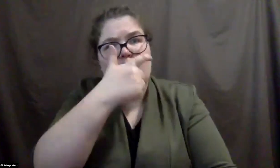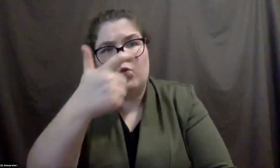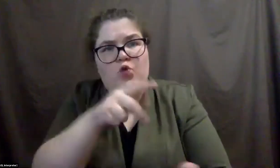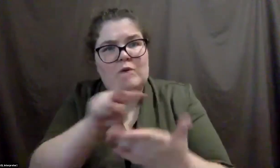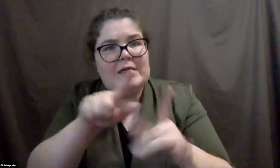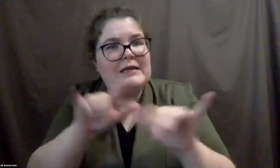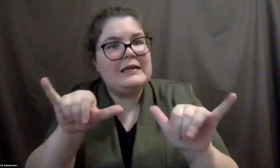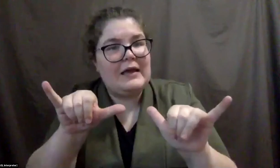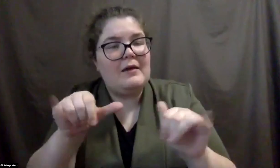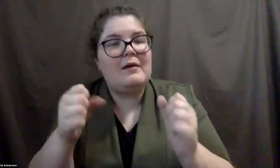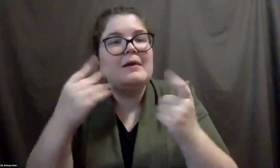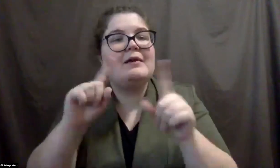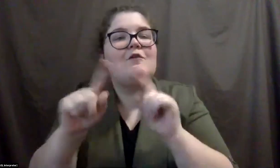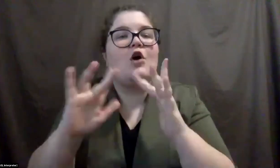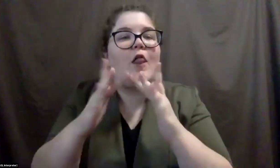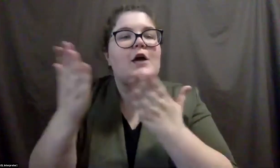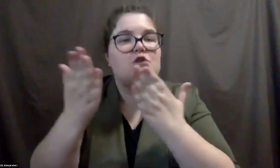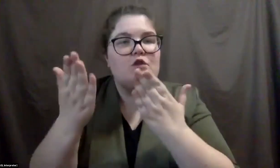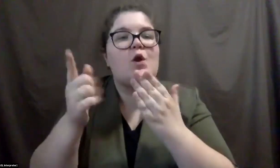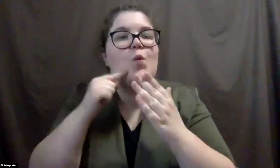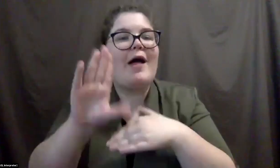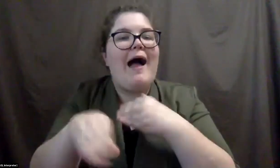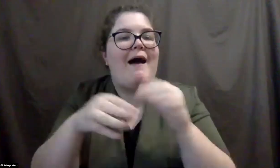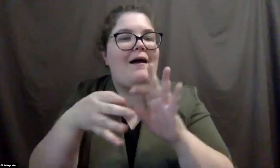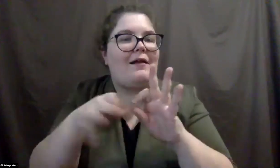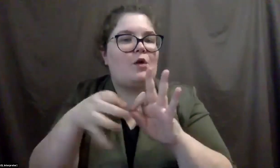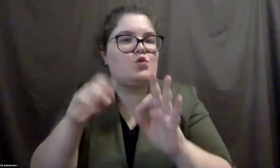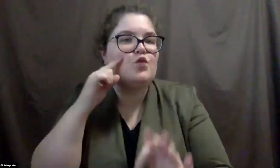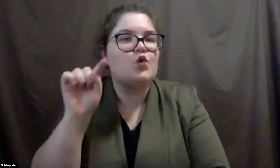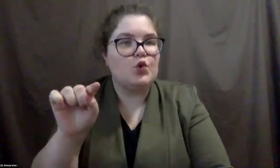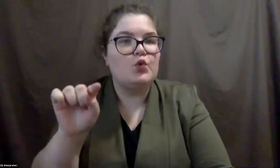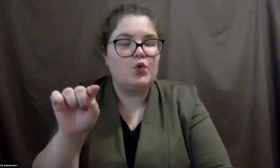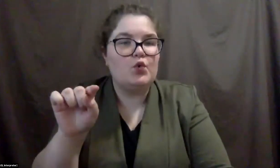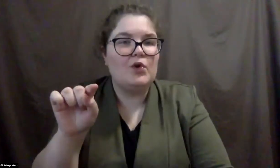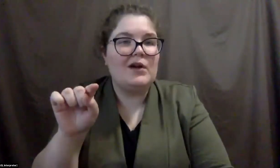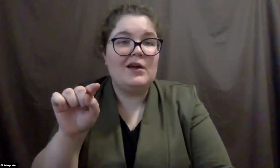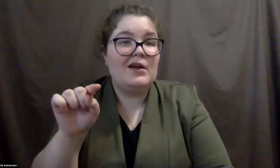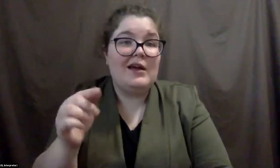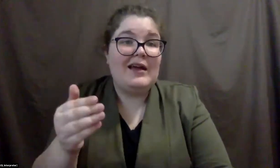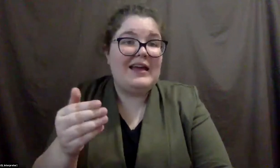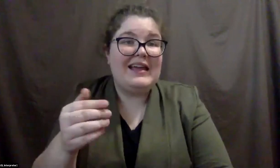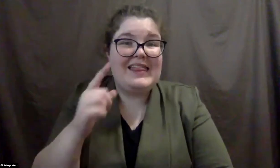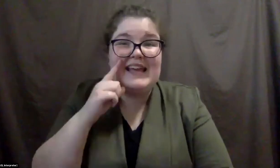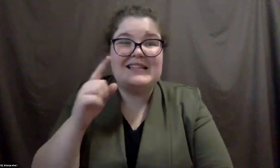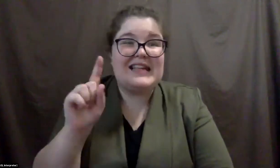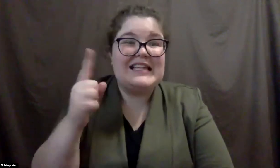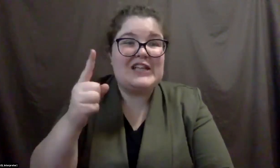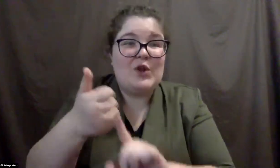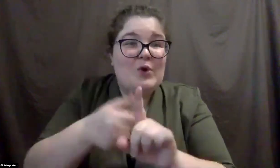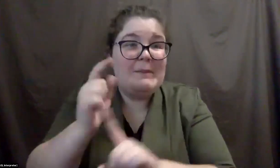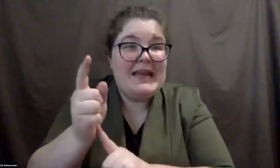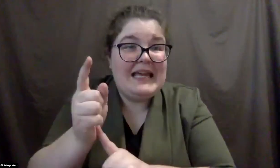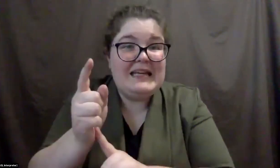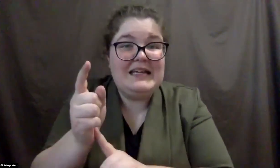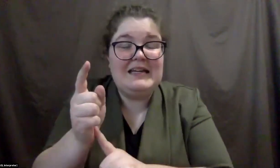There's a lot of online services that will do that for you. and the cost is basically a dollar per minute. So, um,